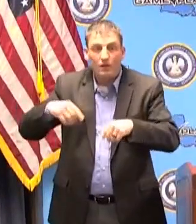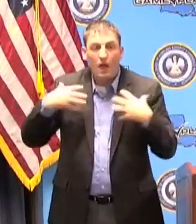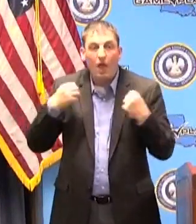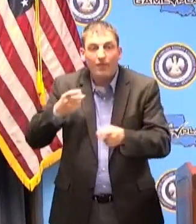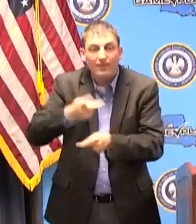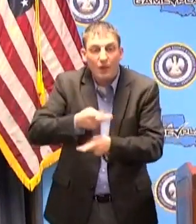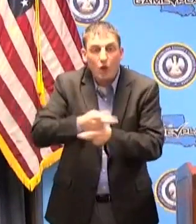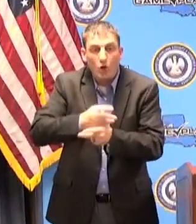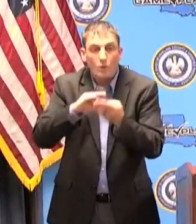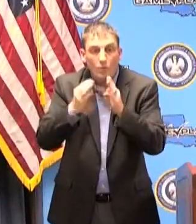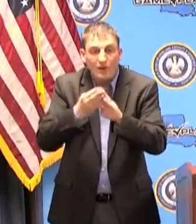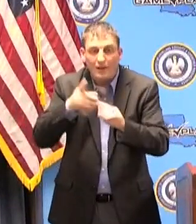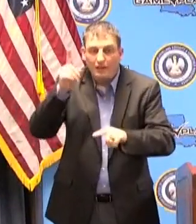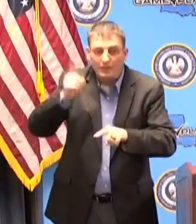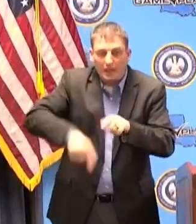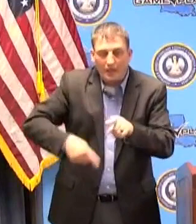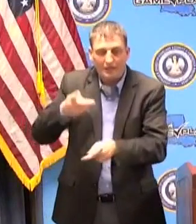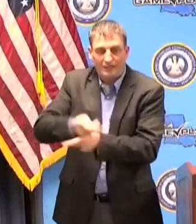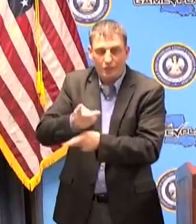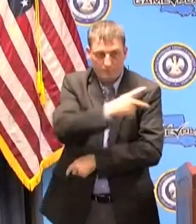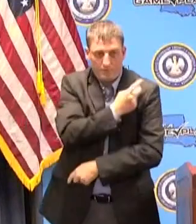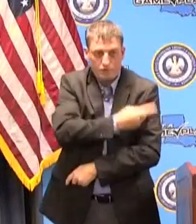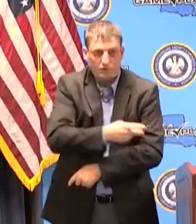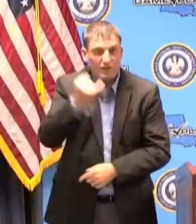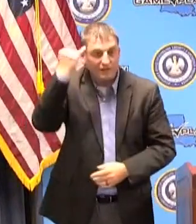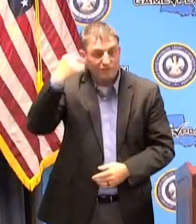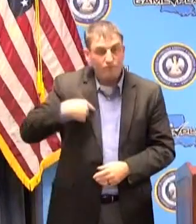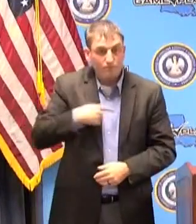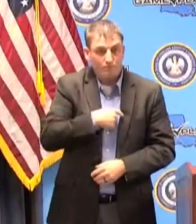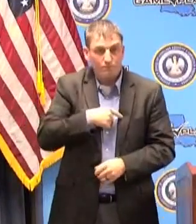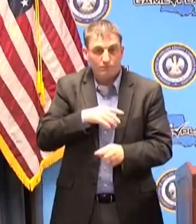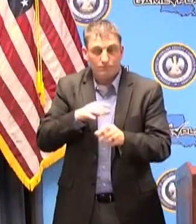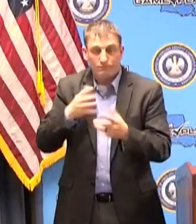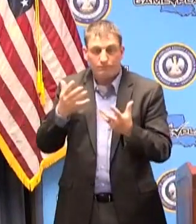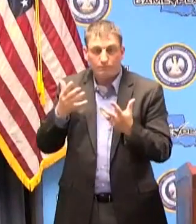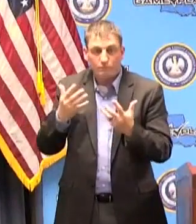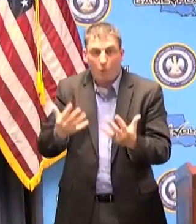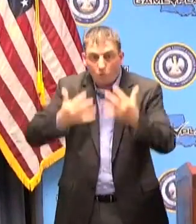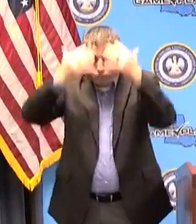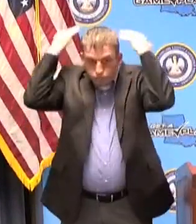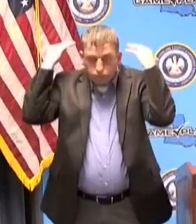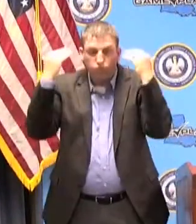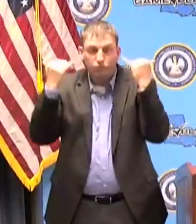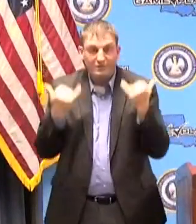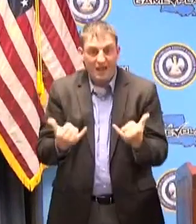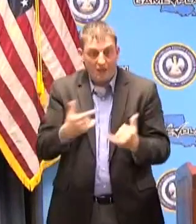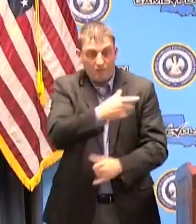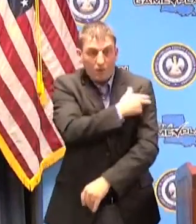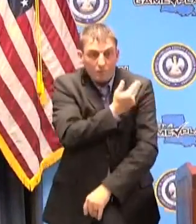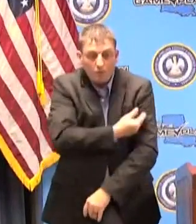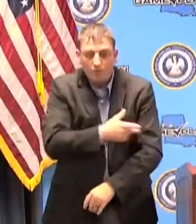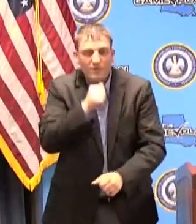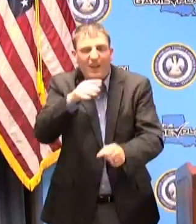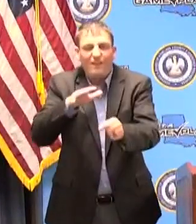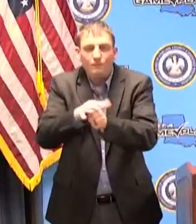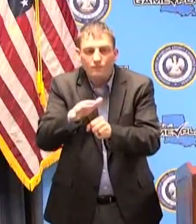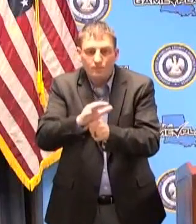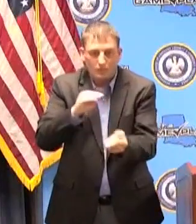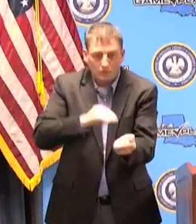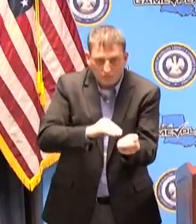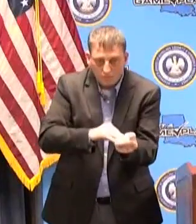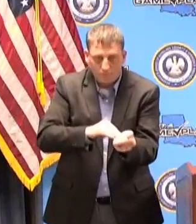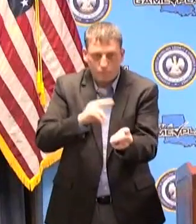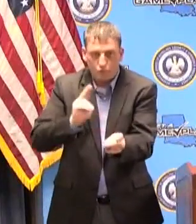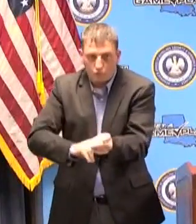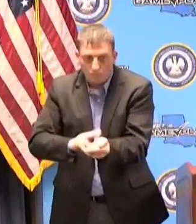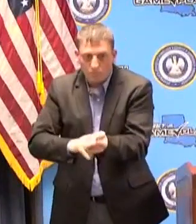taking care of these patients if we overwhelm our hospitals now we will not have enough doctors nurses and support staff to take care